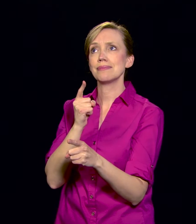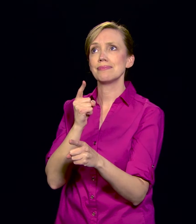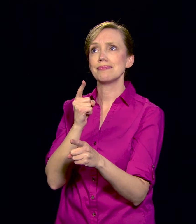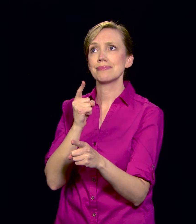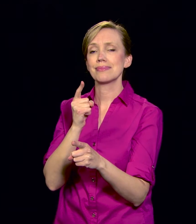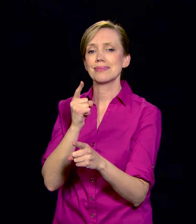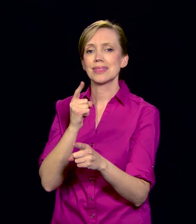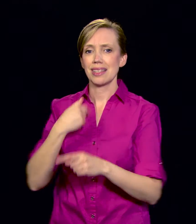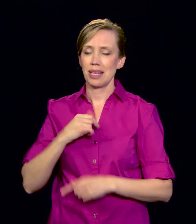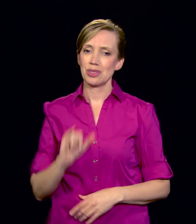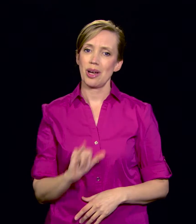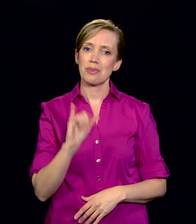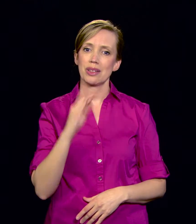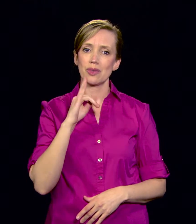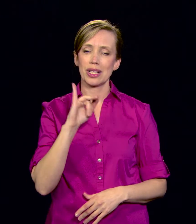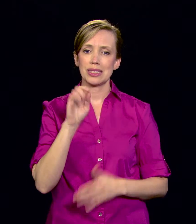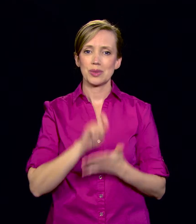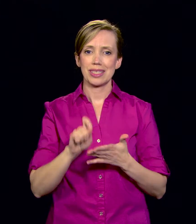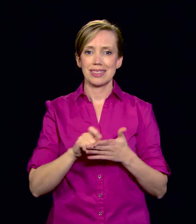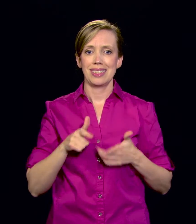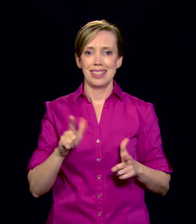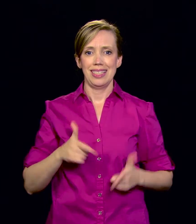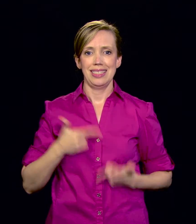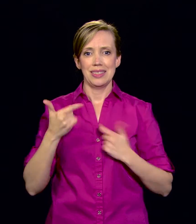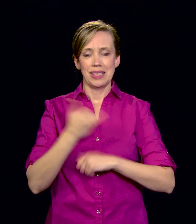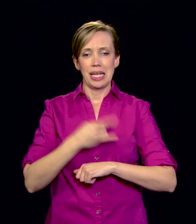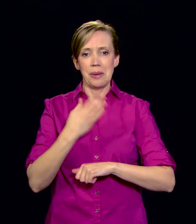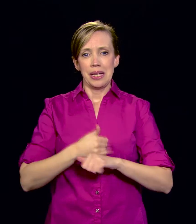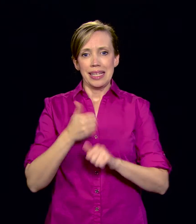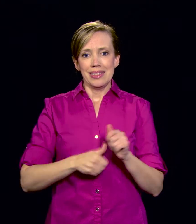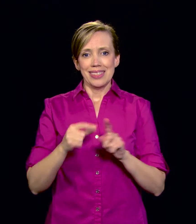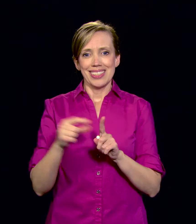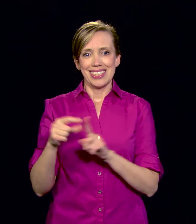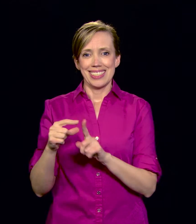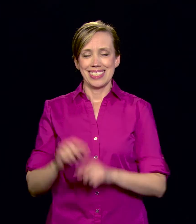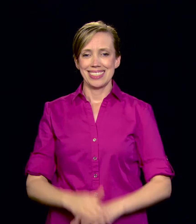I'm John Brancher for It Is Written. Let's live today by every word.